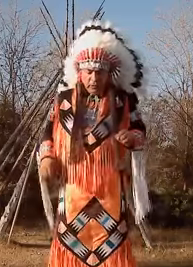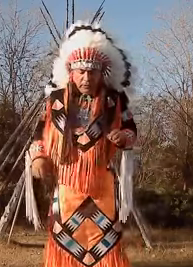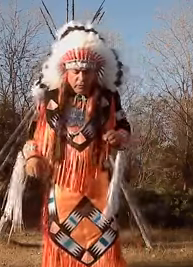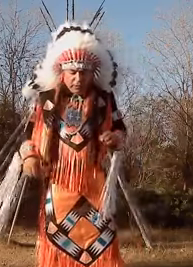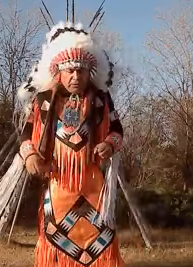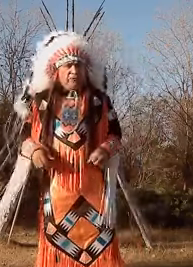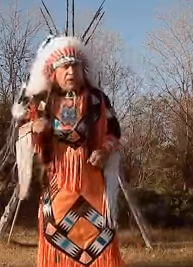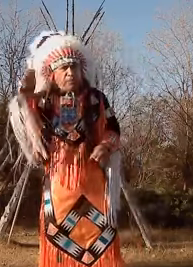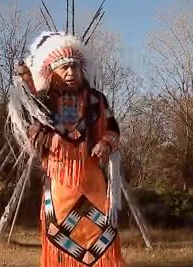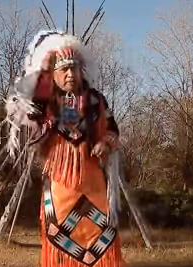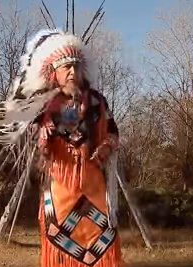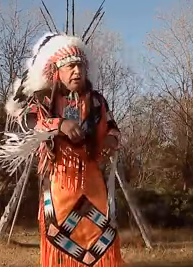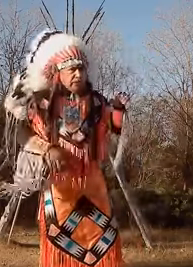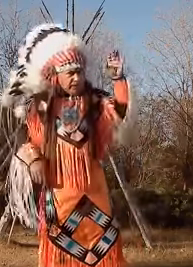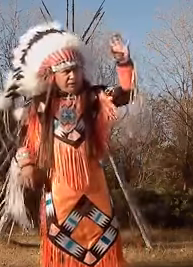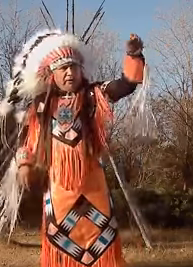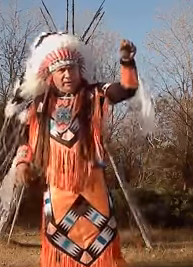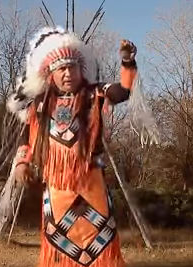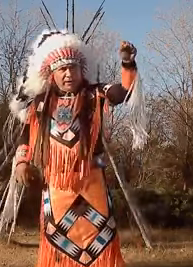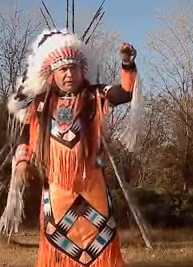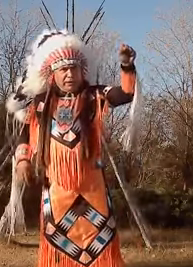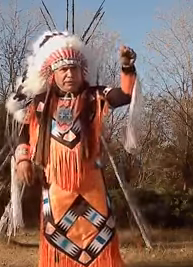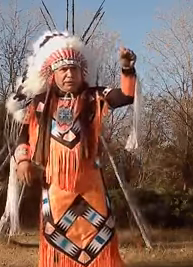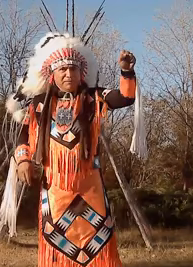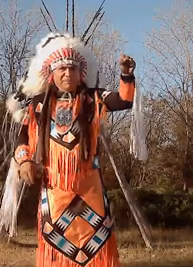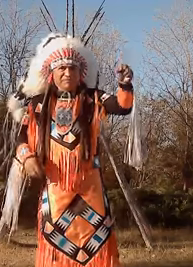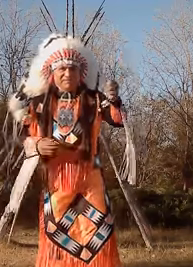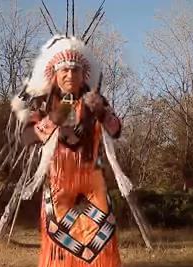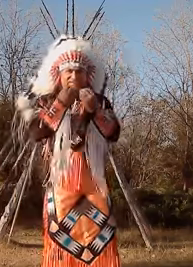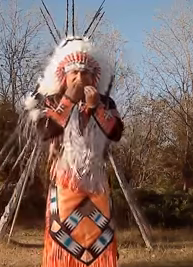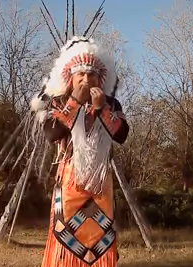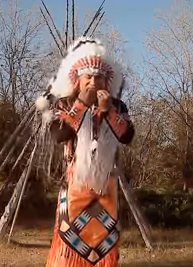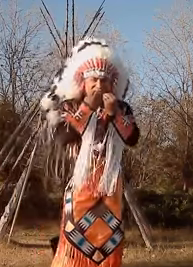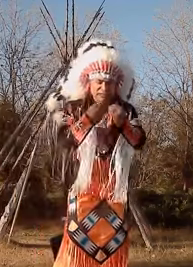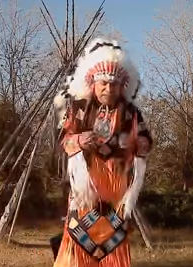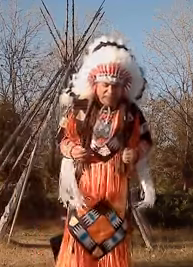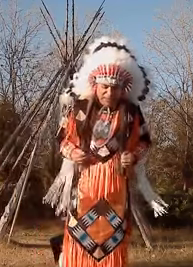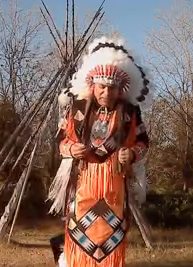piece of fry bread get throwed at you catch it eat it